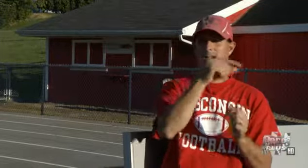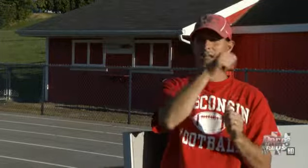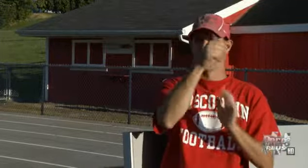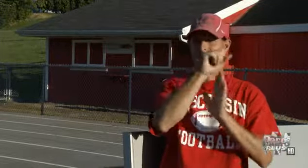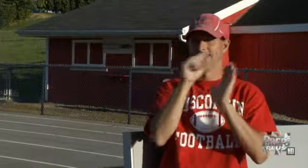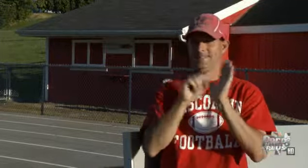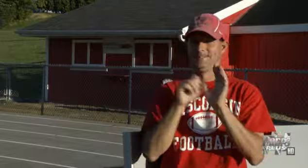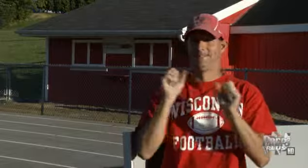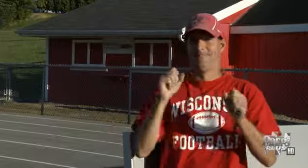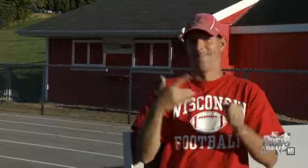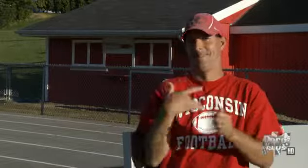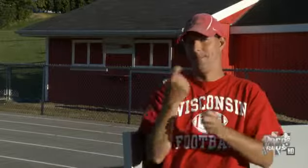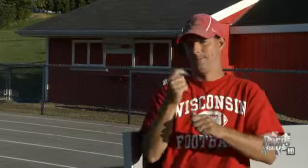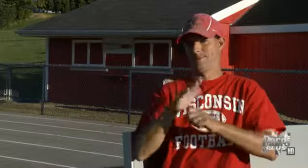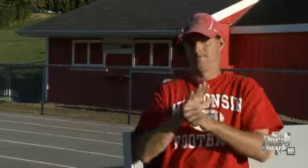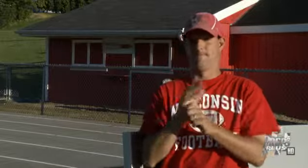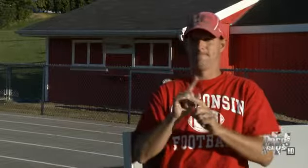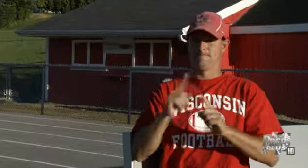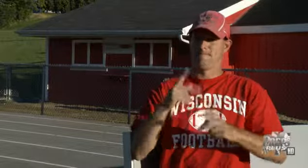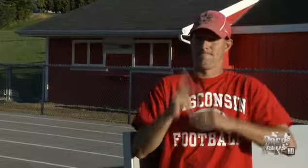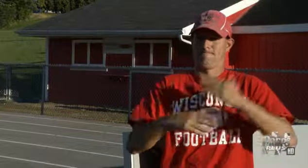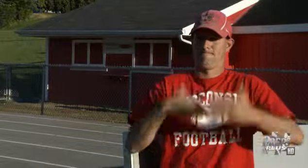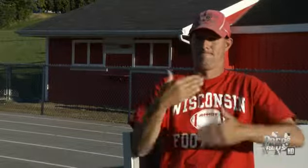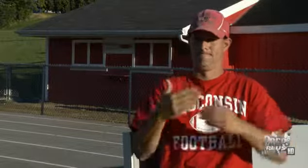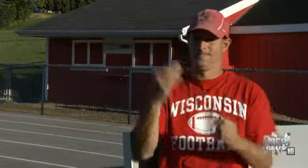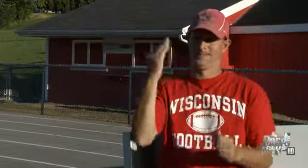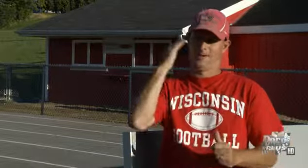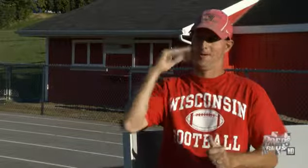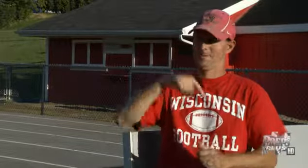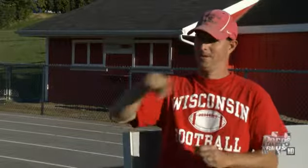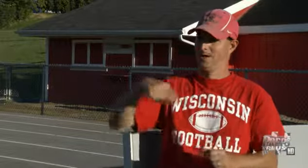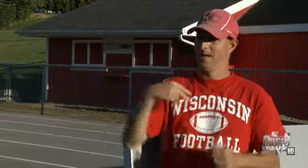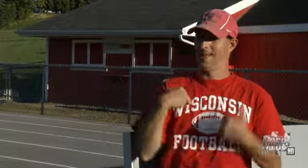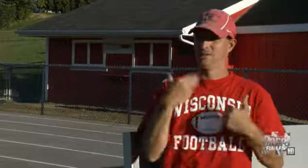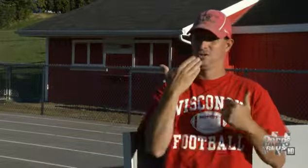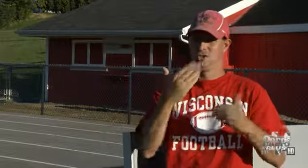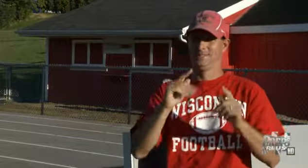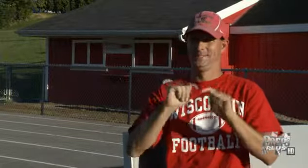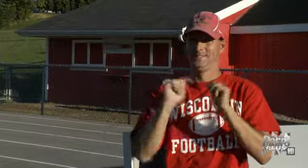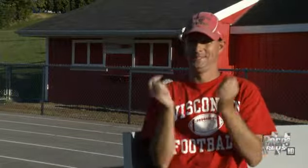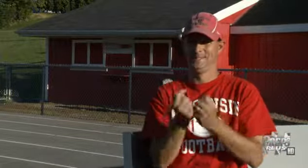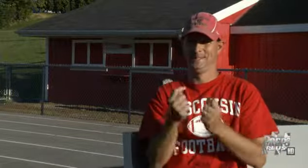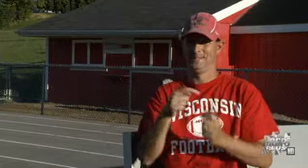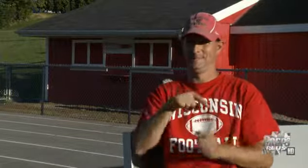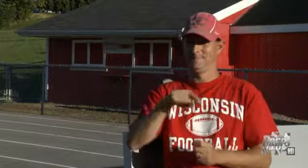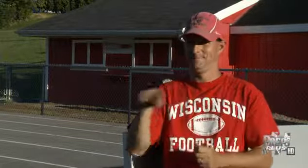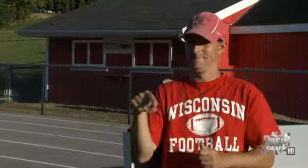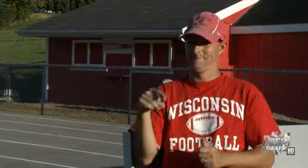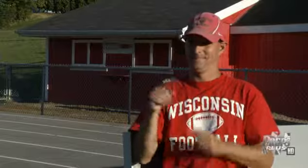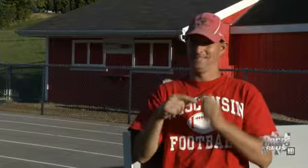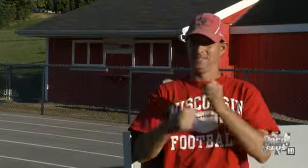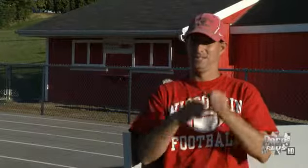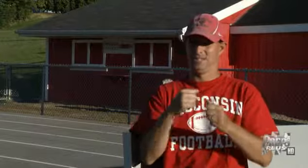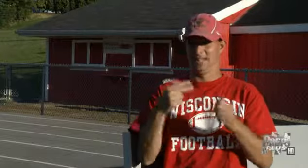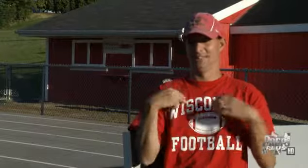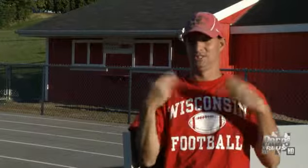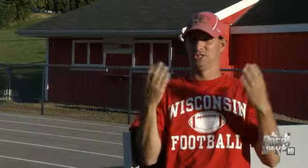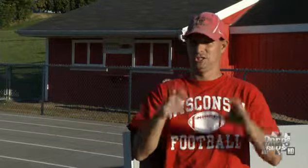And we have a good team this year. And we have a chance for these boys to